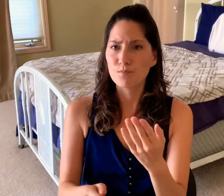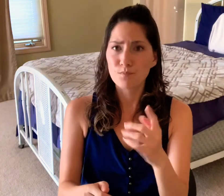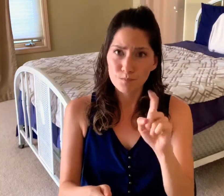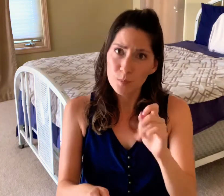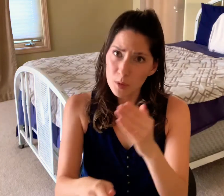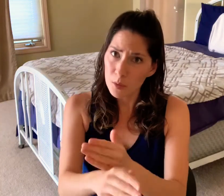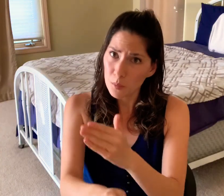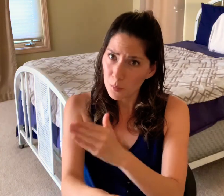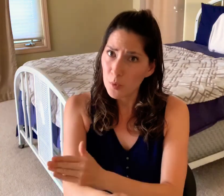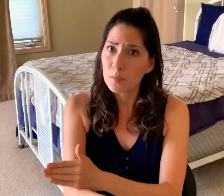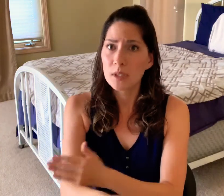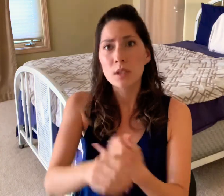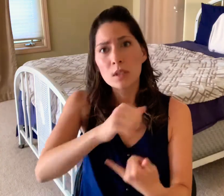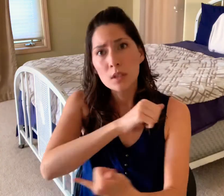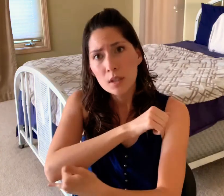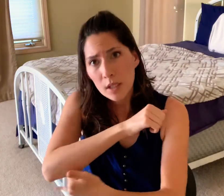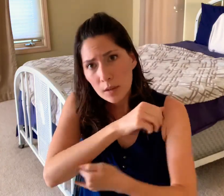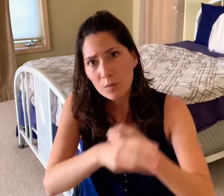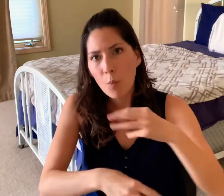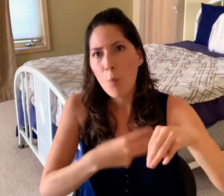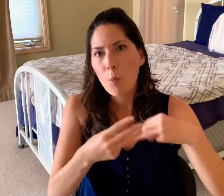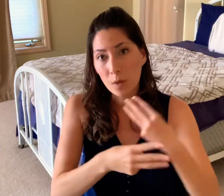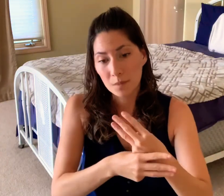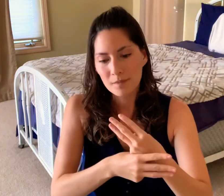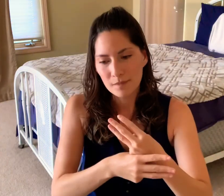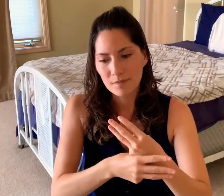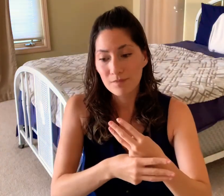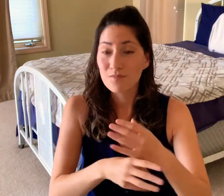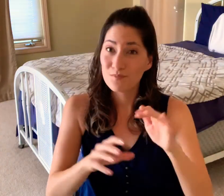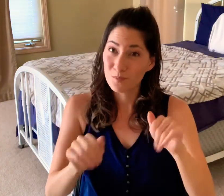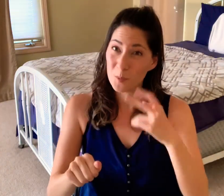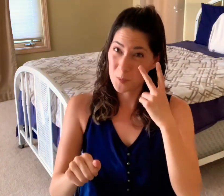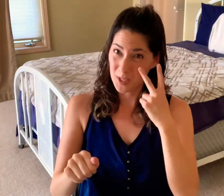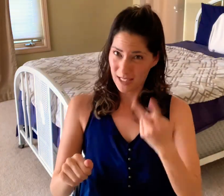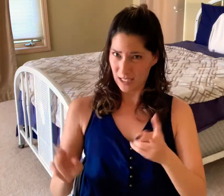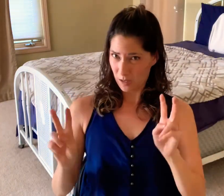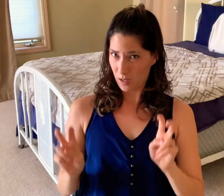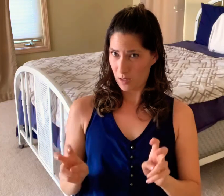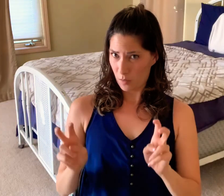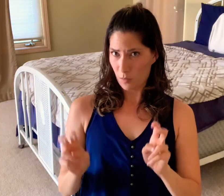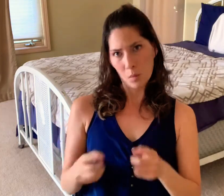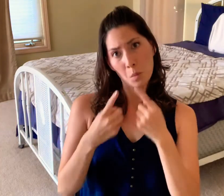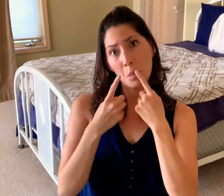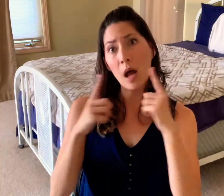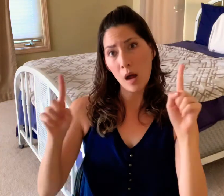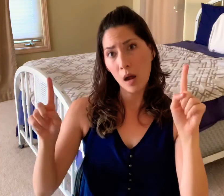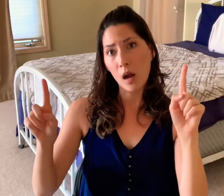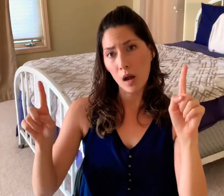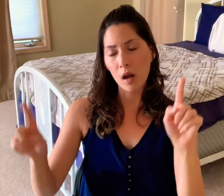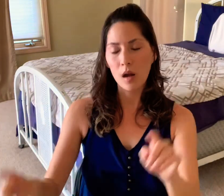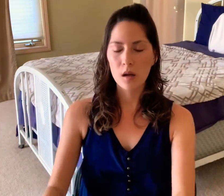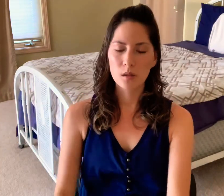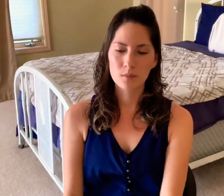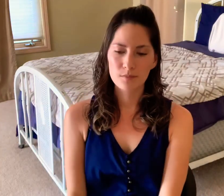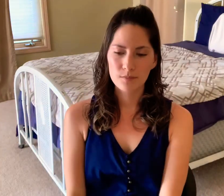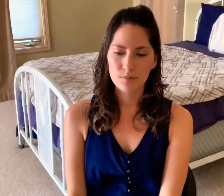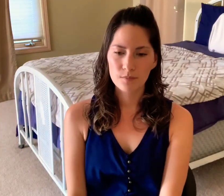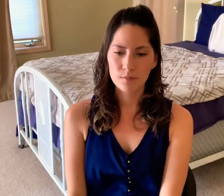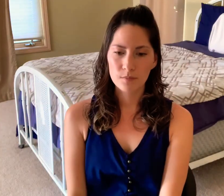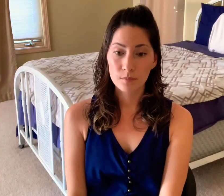if everyone saw that there needs to be improvements in our nation and world I believe that that